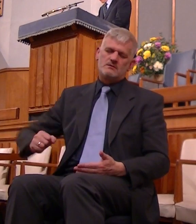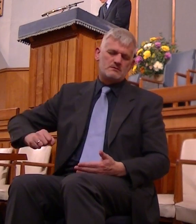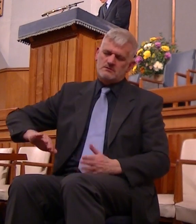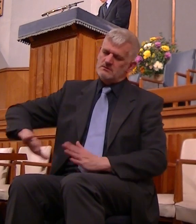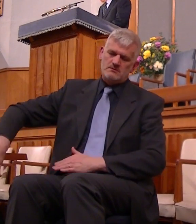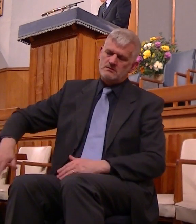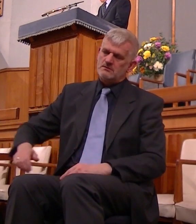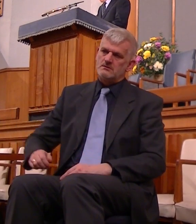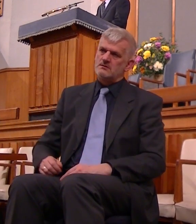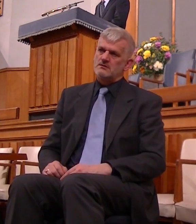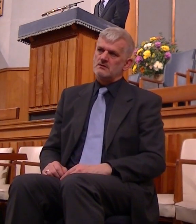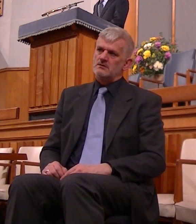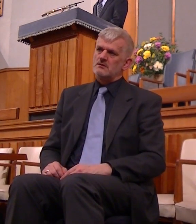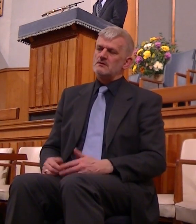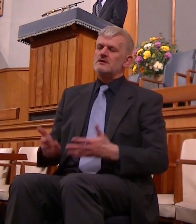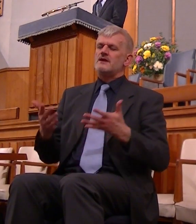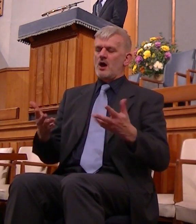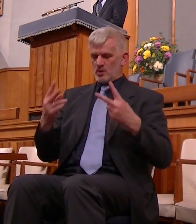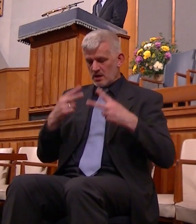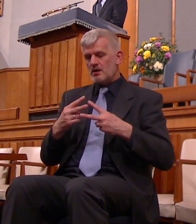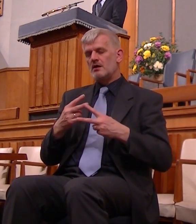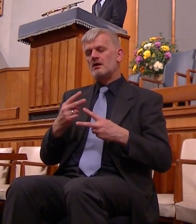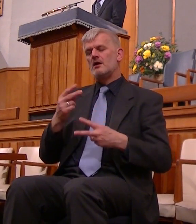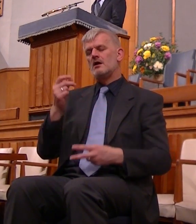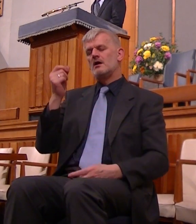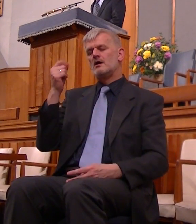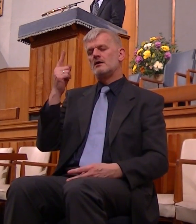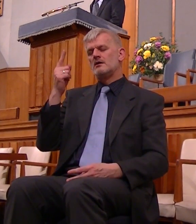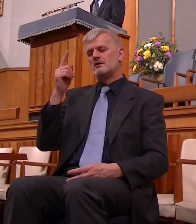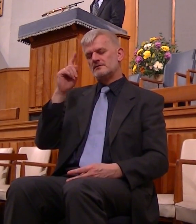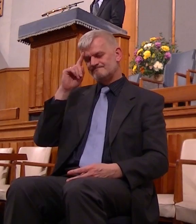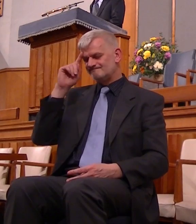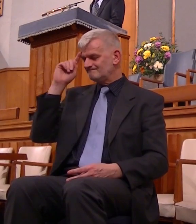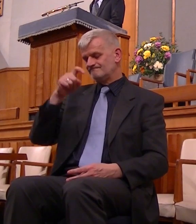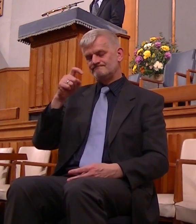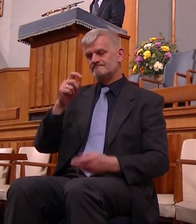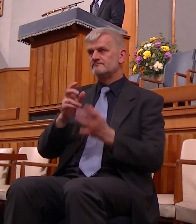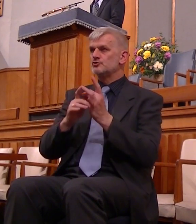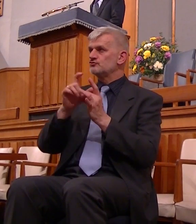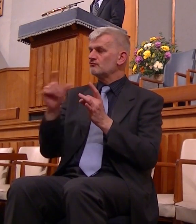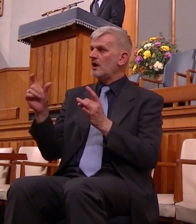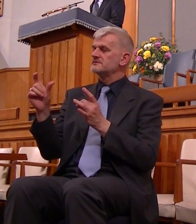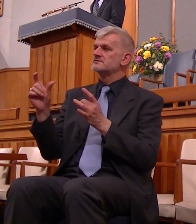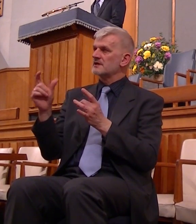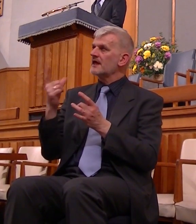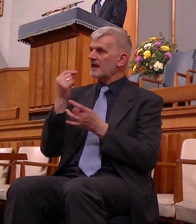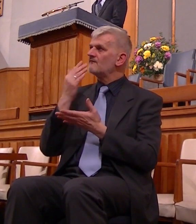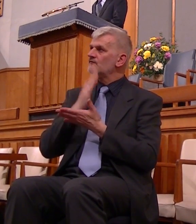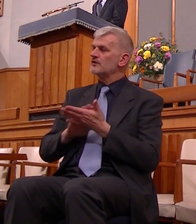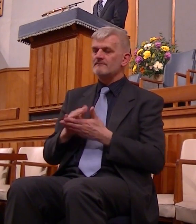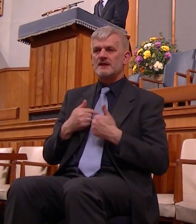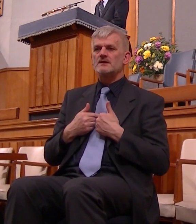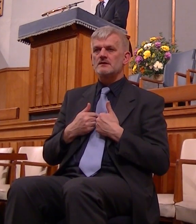away from me and now I see that there is Christ the Saviour who can forgive me